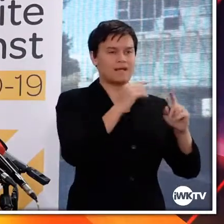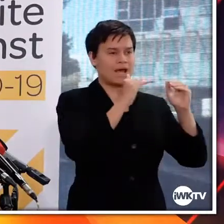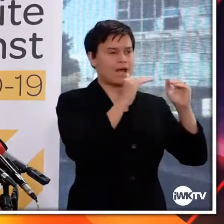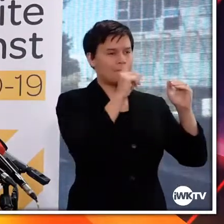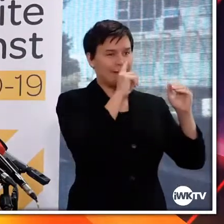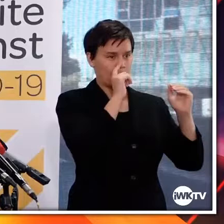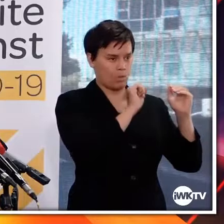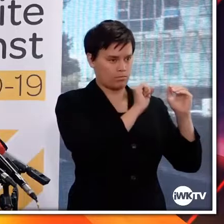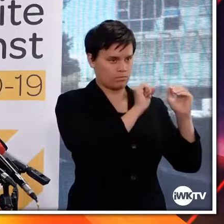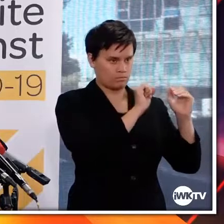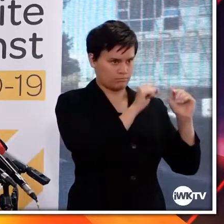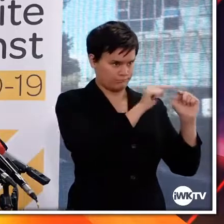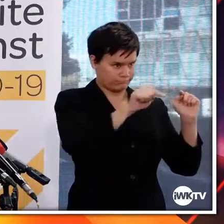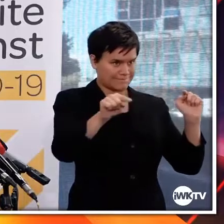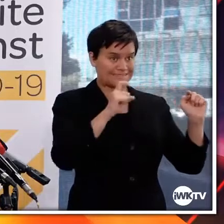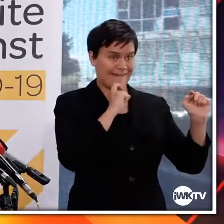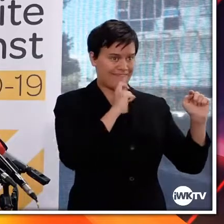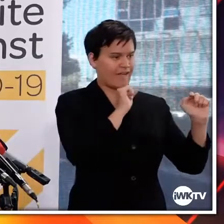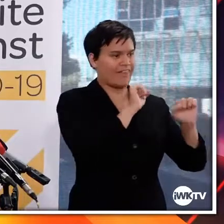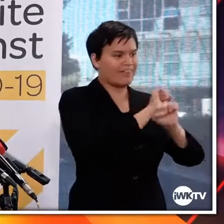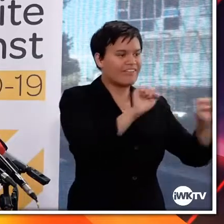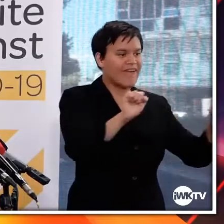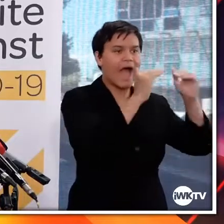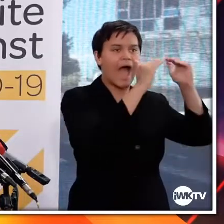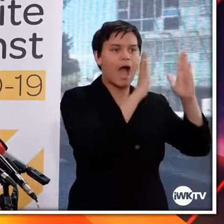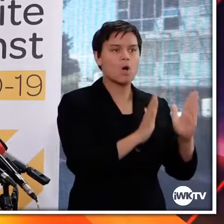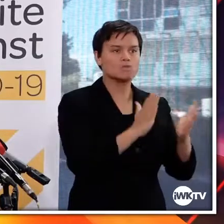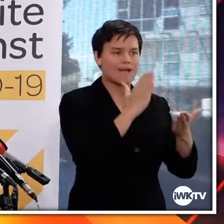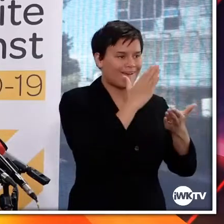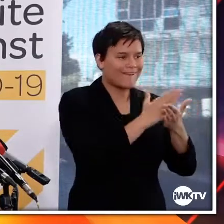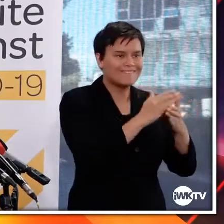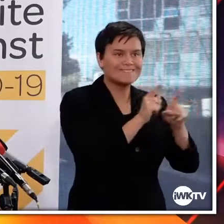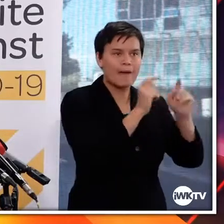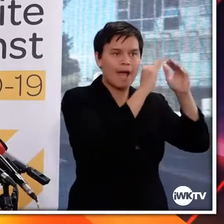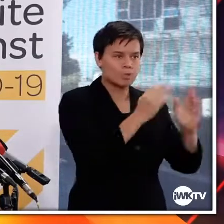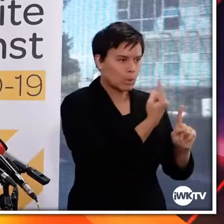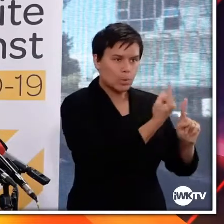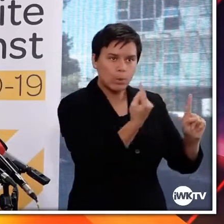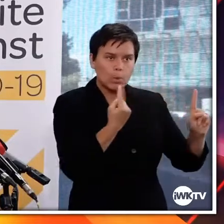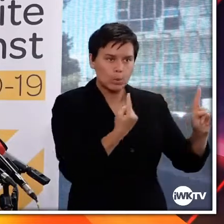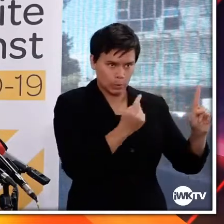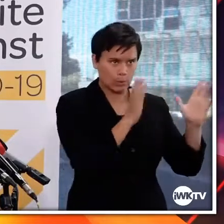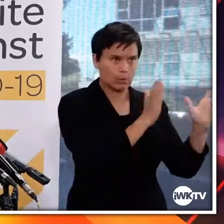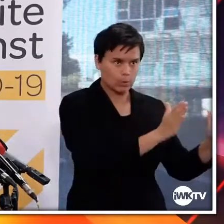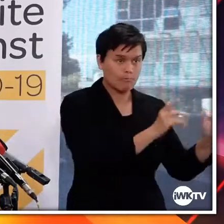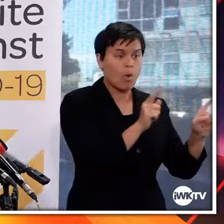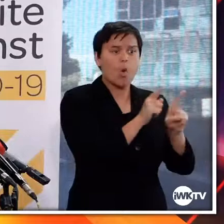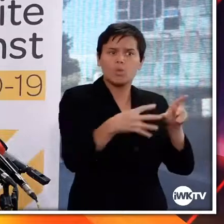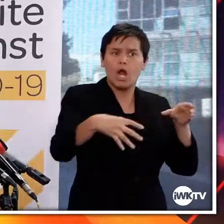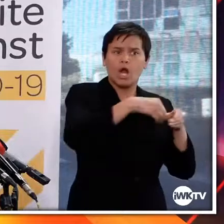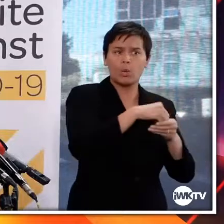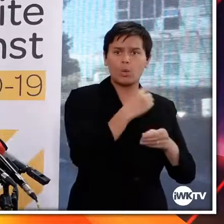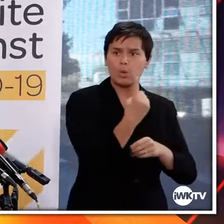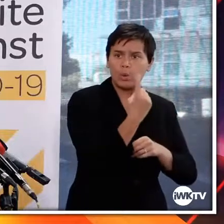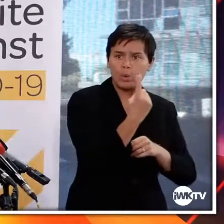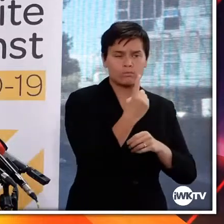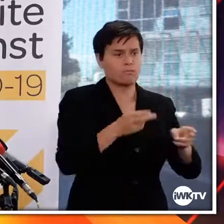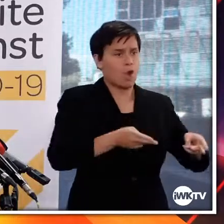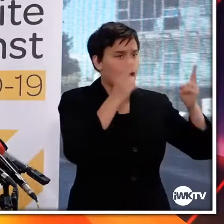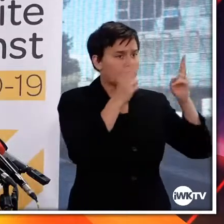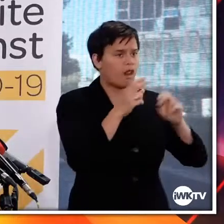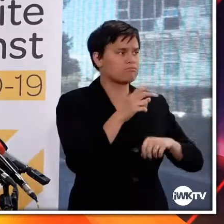of course includes the staff, including cleaners, waiting staff, kitchen staff at the hotels that are managed isolation